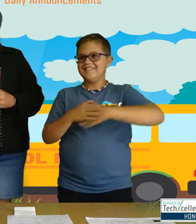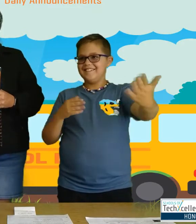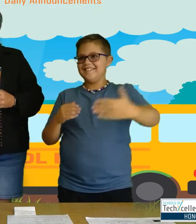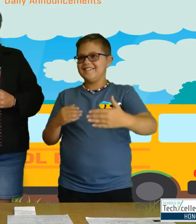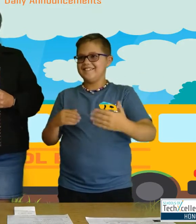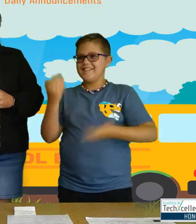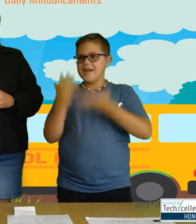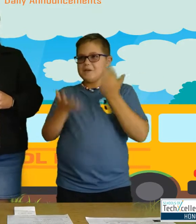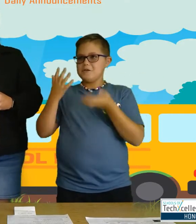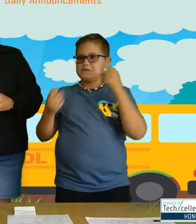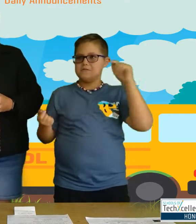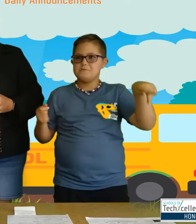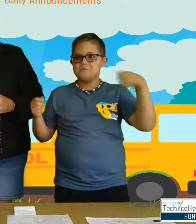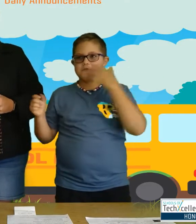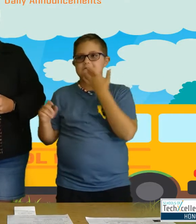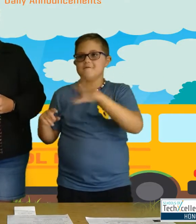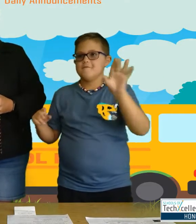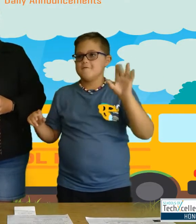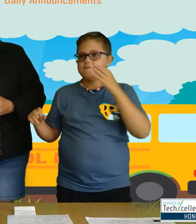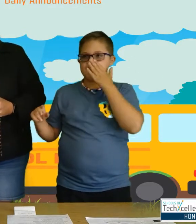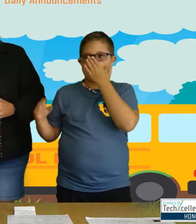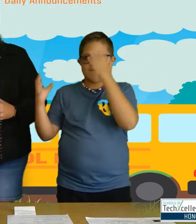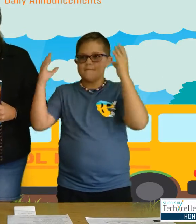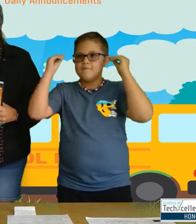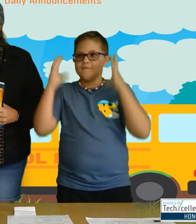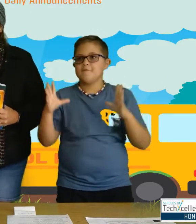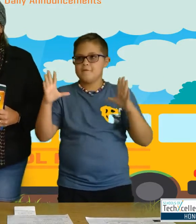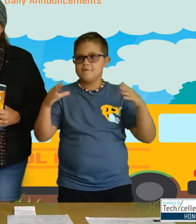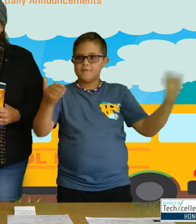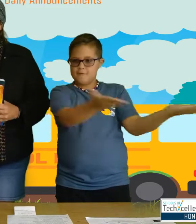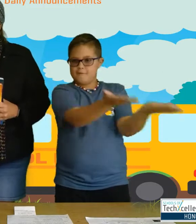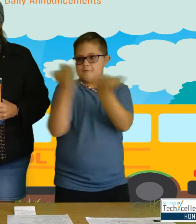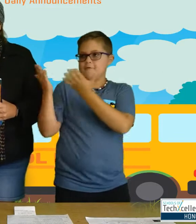lucky and your teachers will bring you in for a little sneak peek.